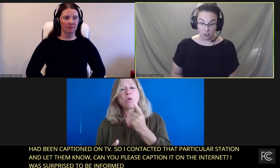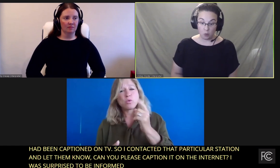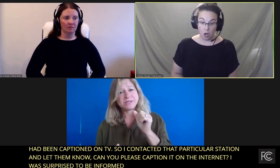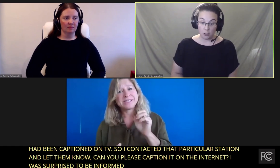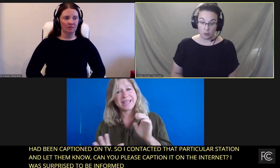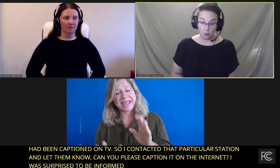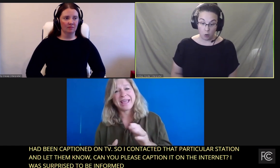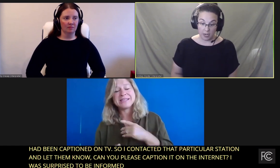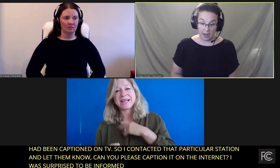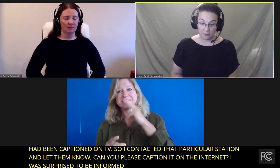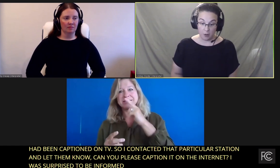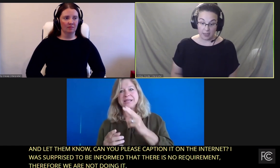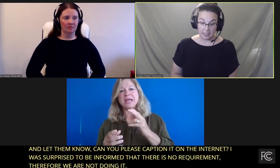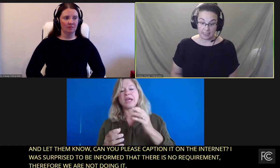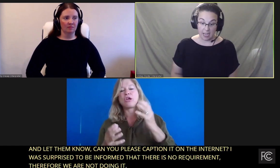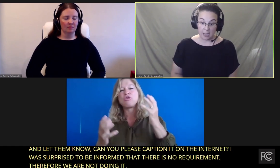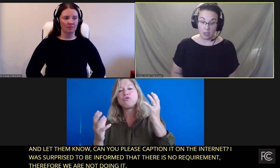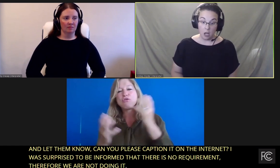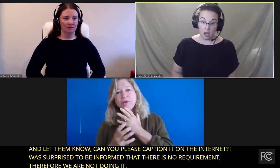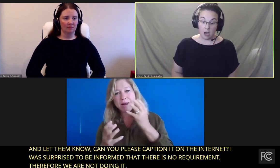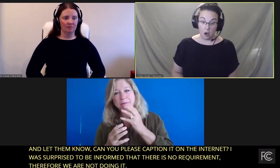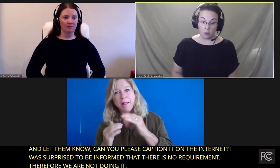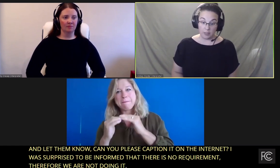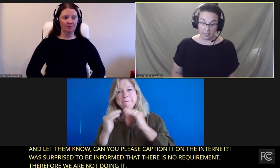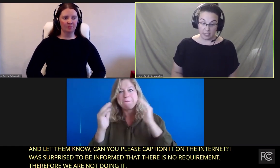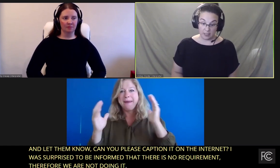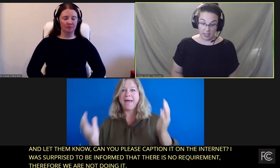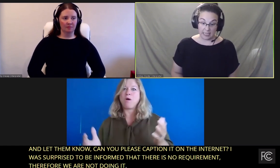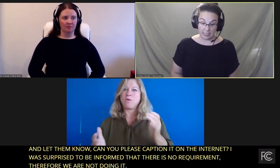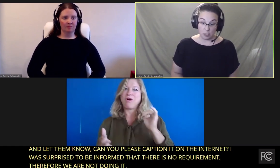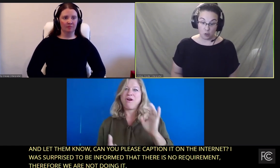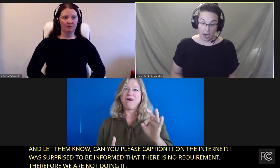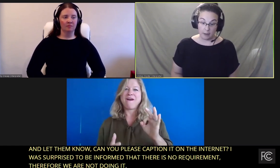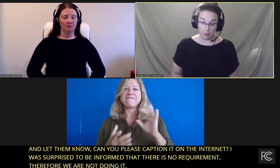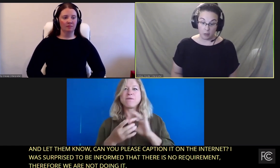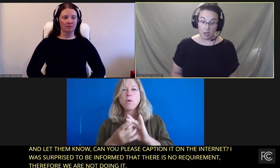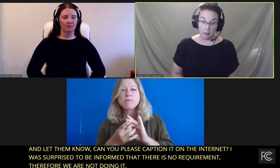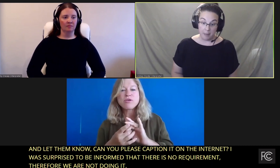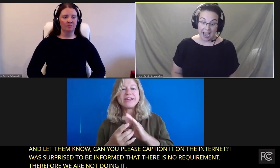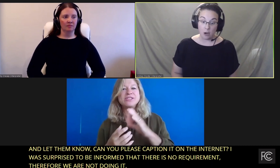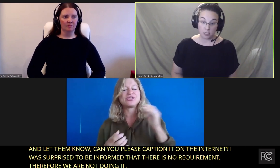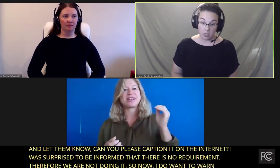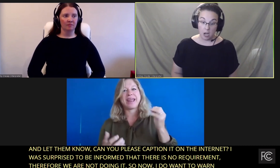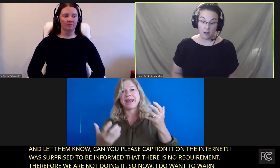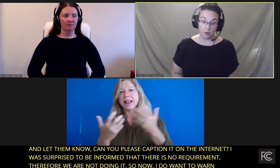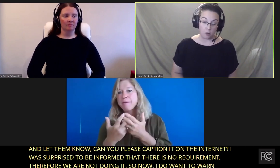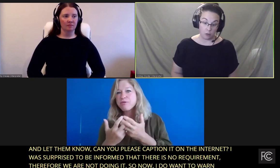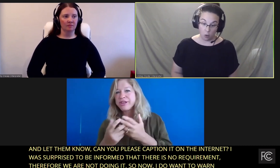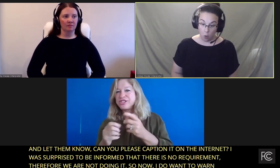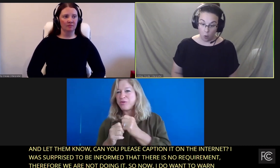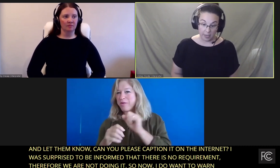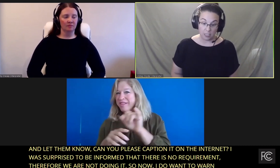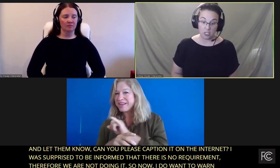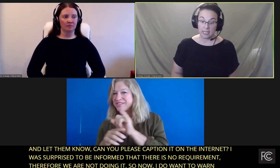now I do want to warn everyone, it's not only the CVAA, it's an incredible amount of cooperation and